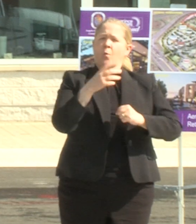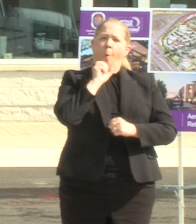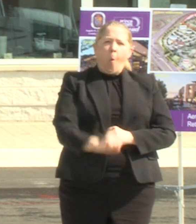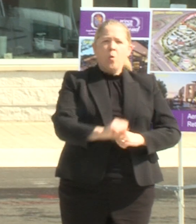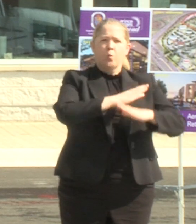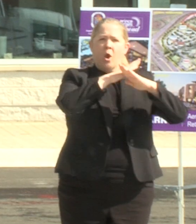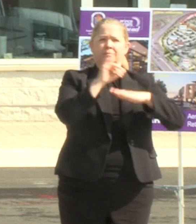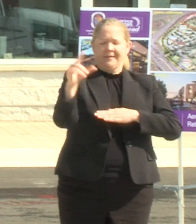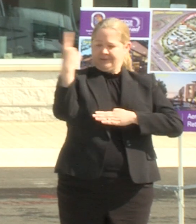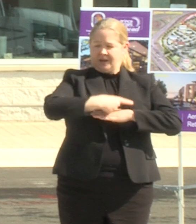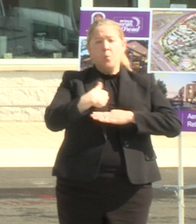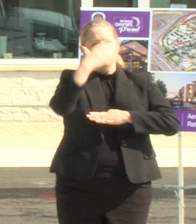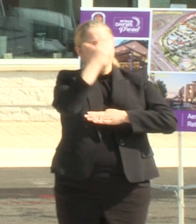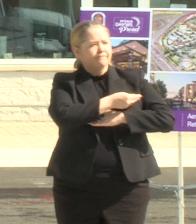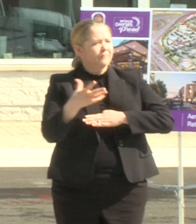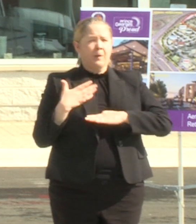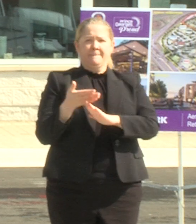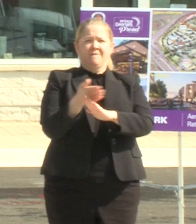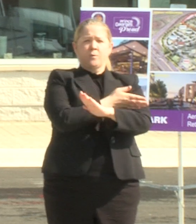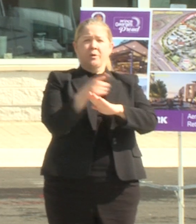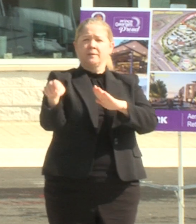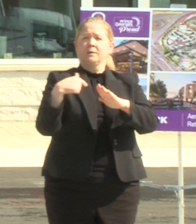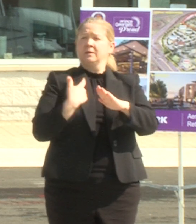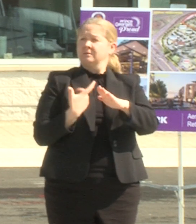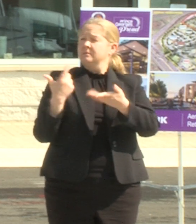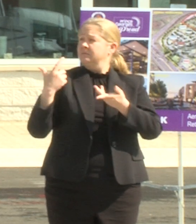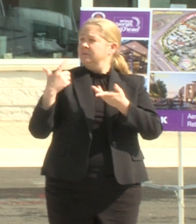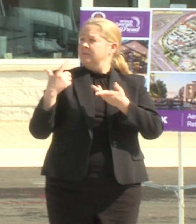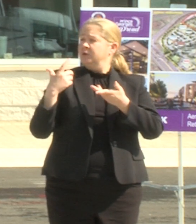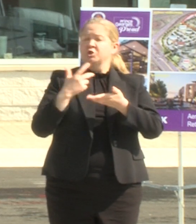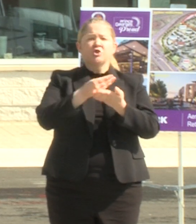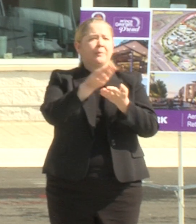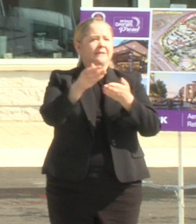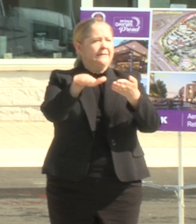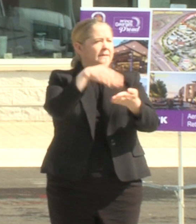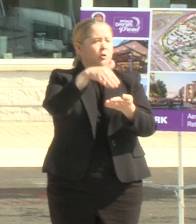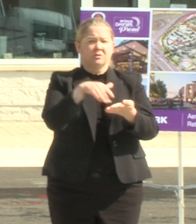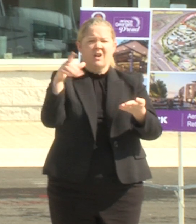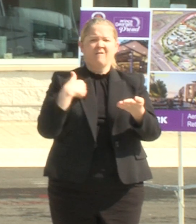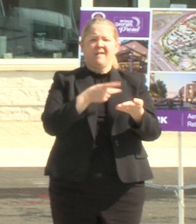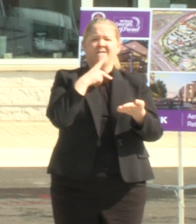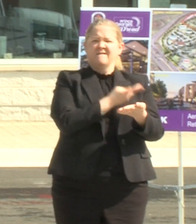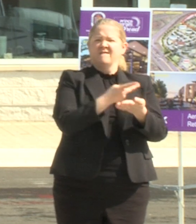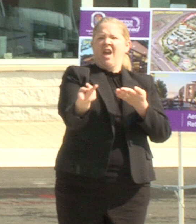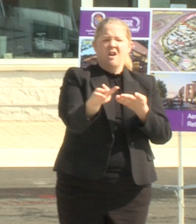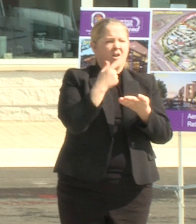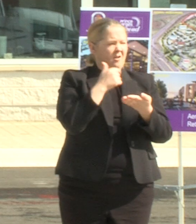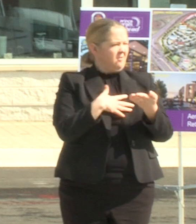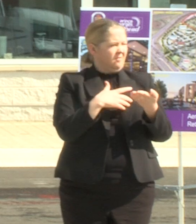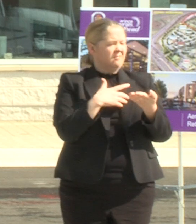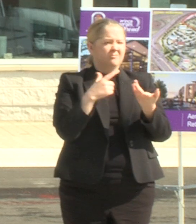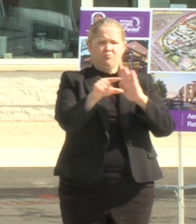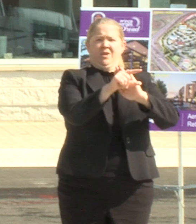want you to know that before this shopping center it it received a failing grade at some point it was a hotbed for human trafficking